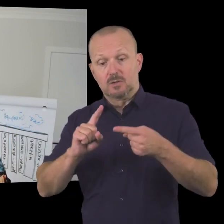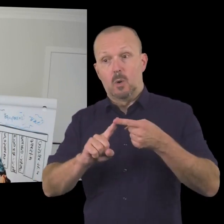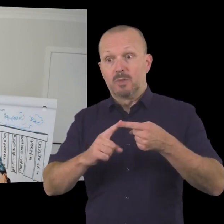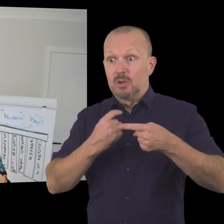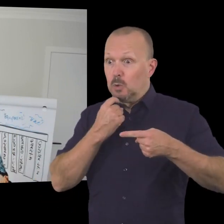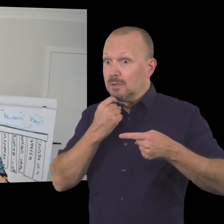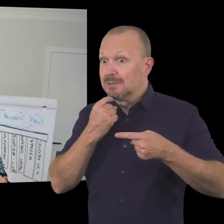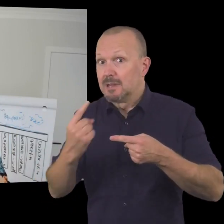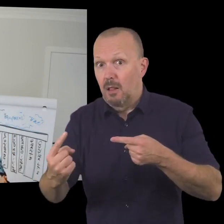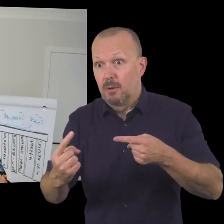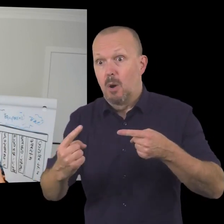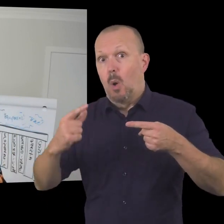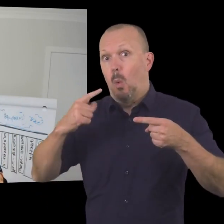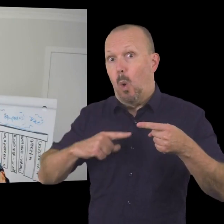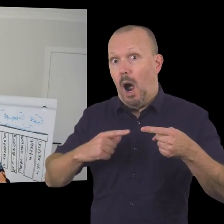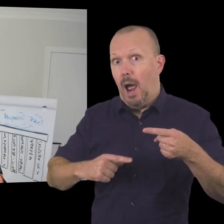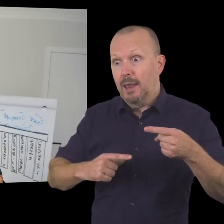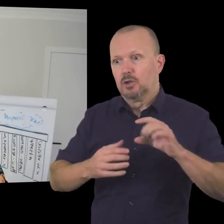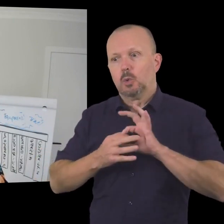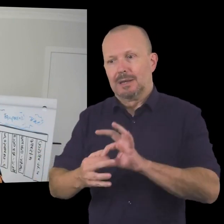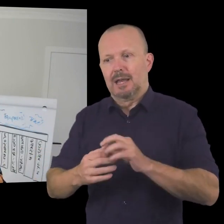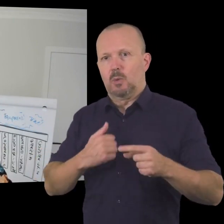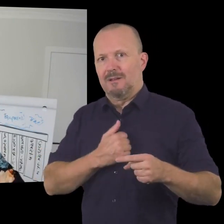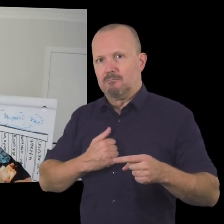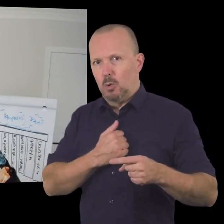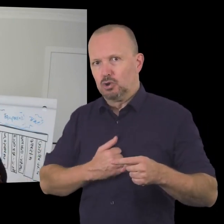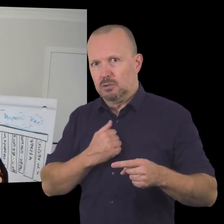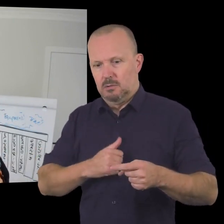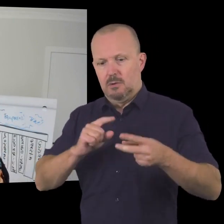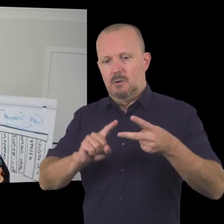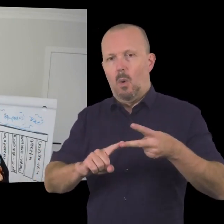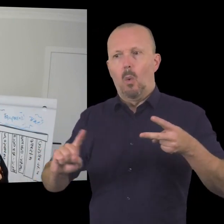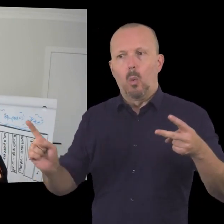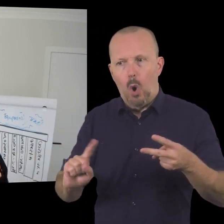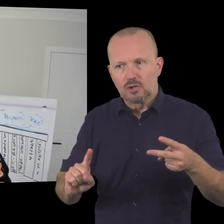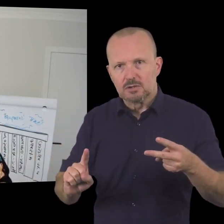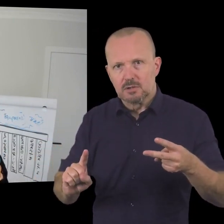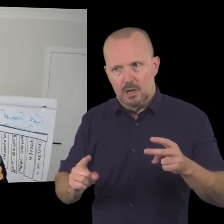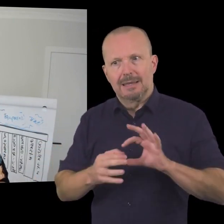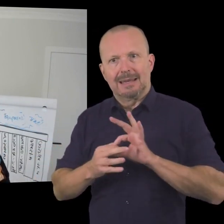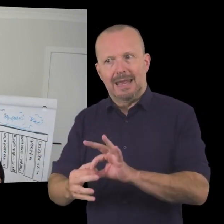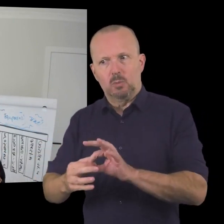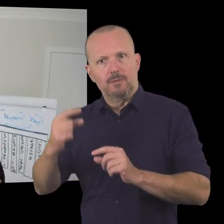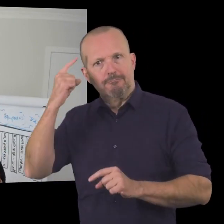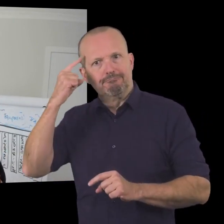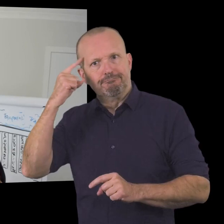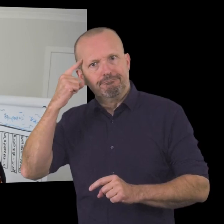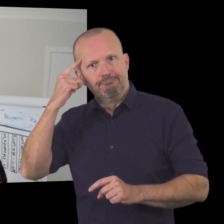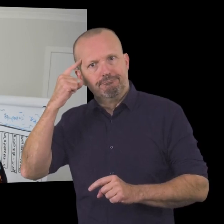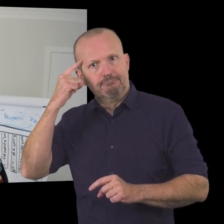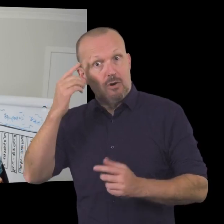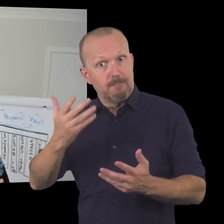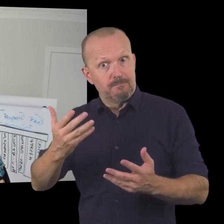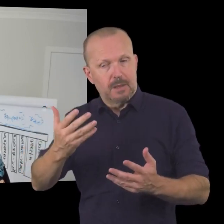connects with the part of your brain that's responsible for information and data processing so we need to get really great at